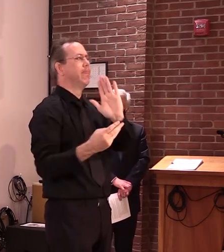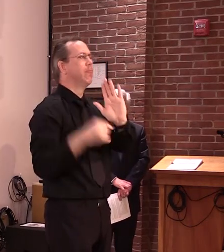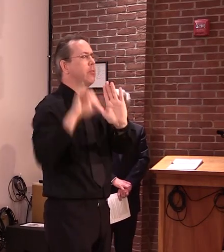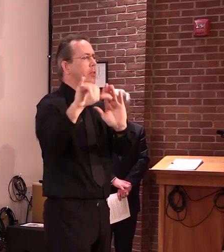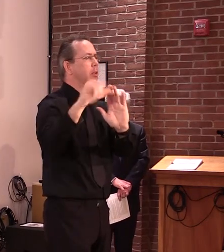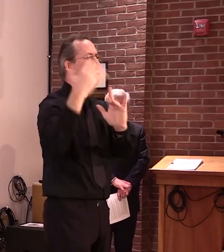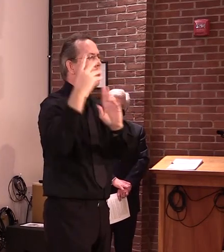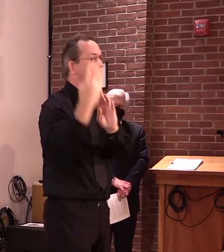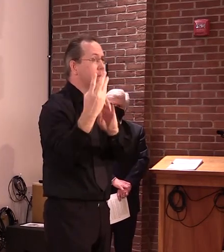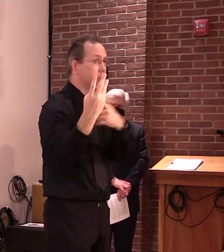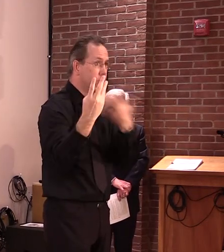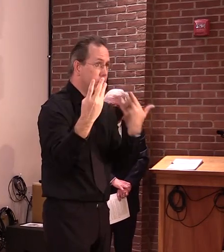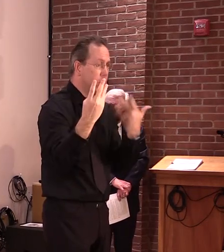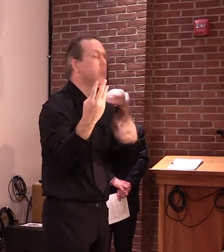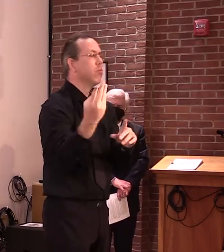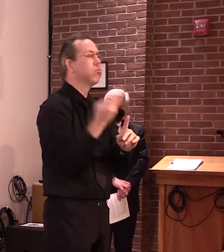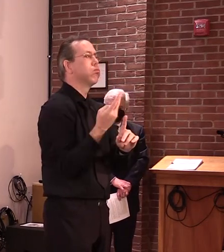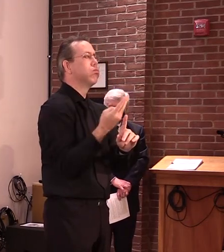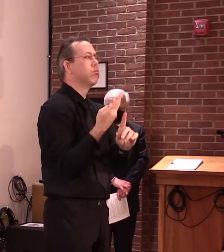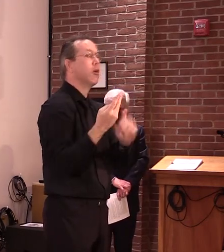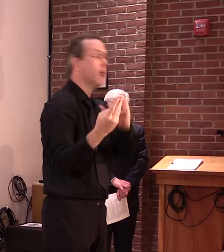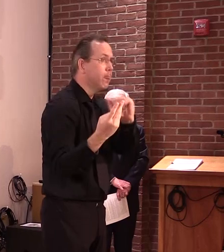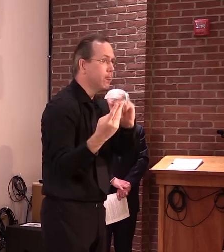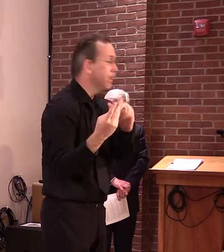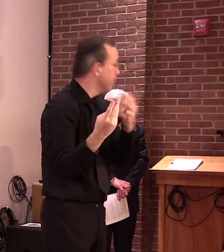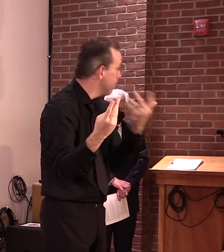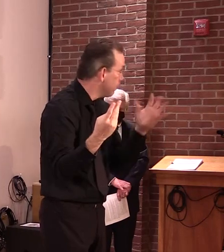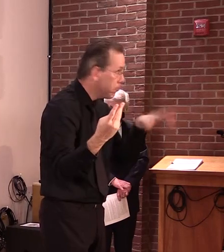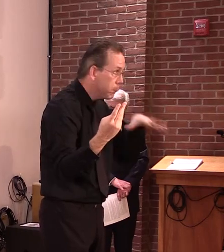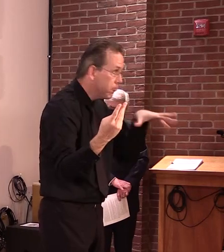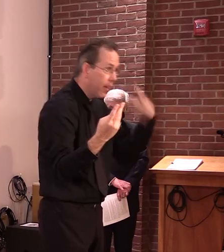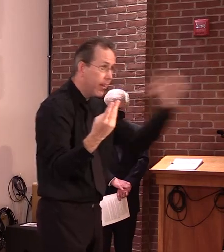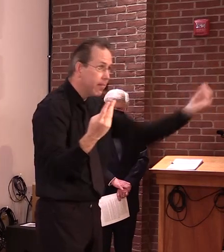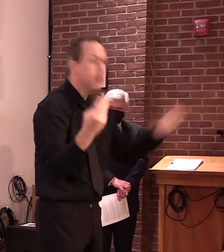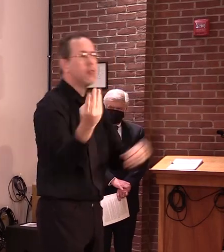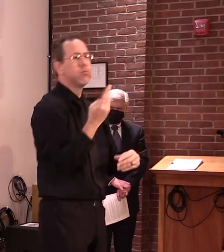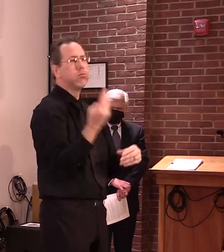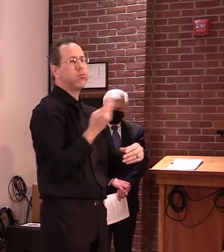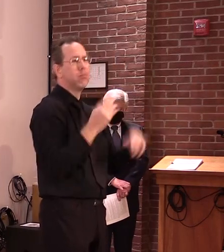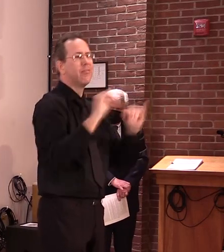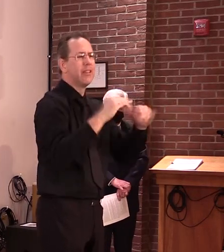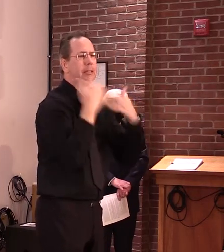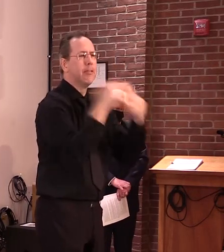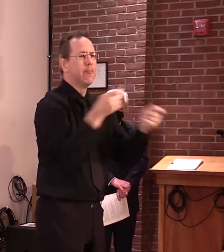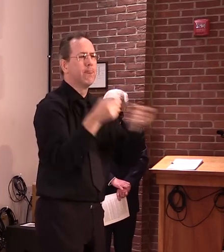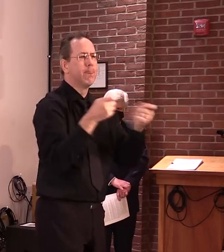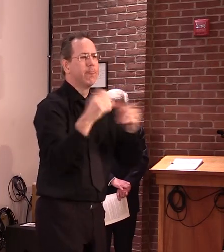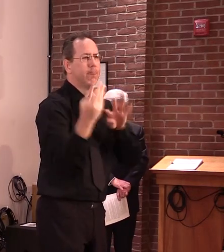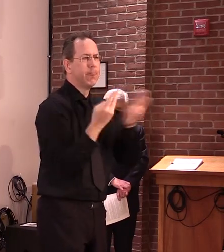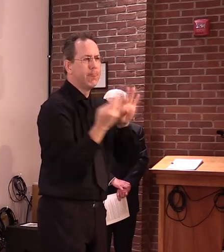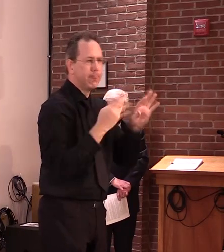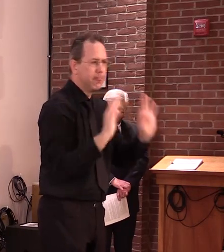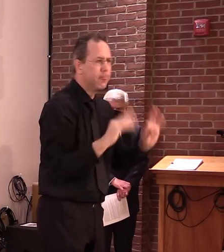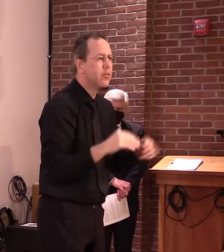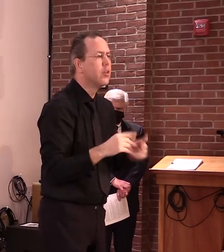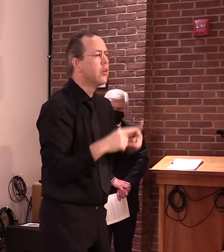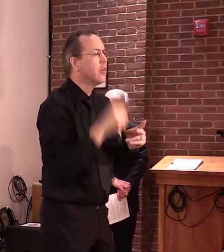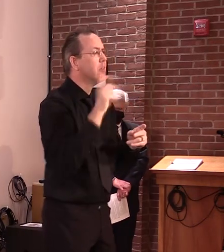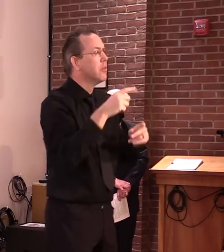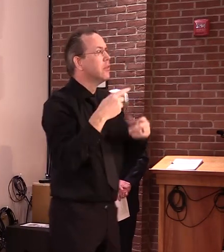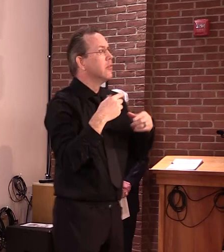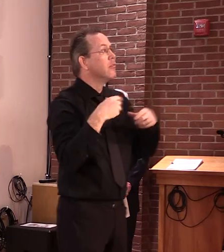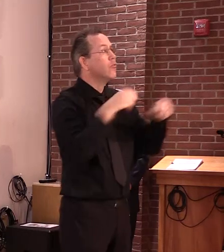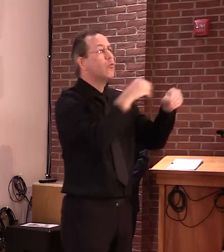capacity. Operations must have and abide by a detailed COVID-19 health and safety training,